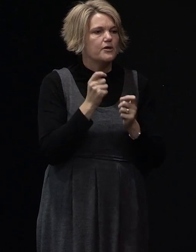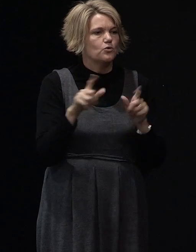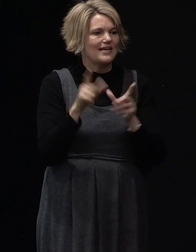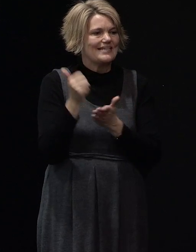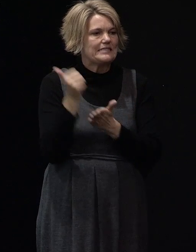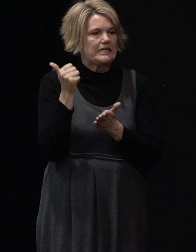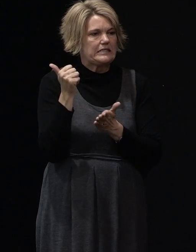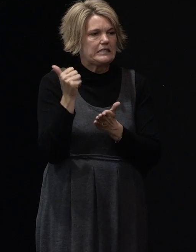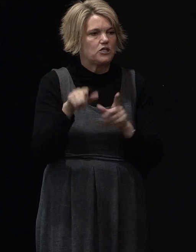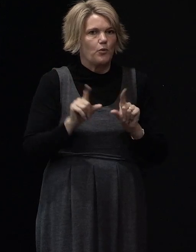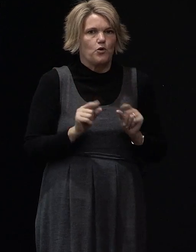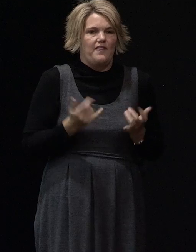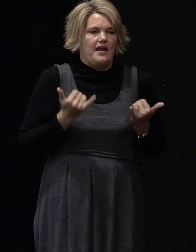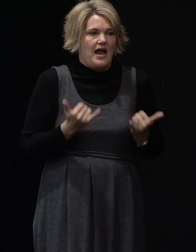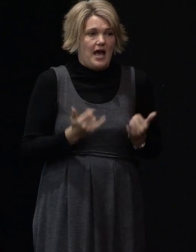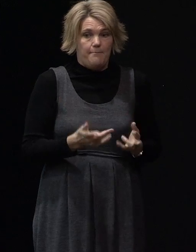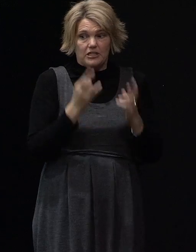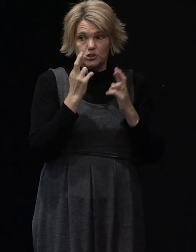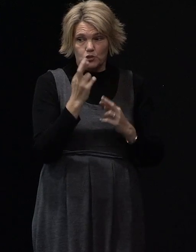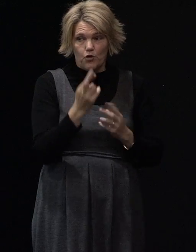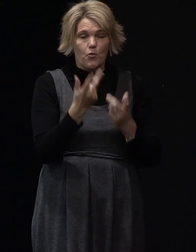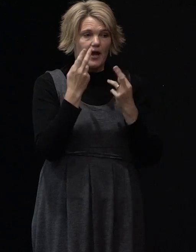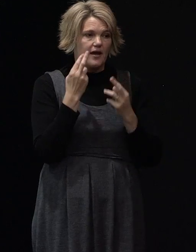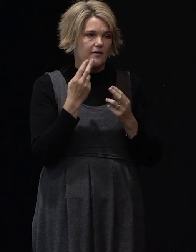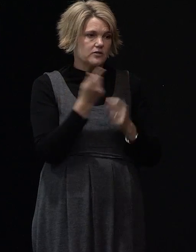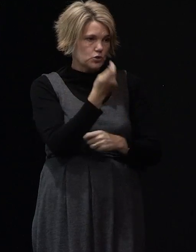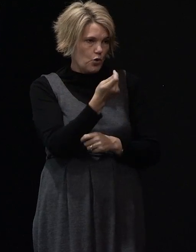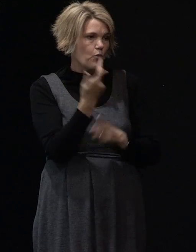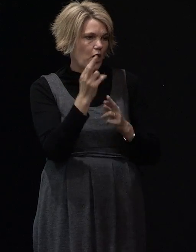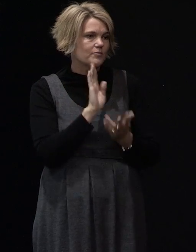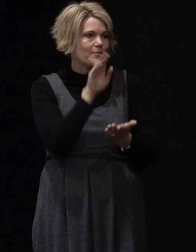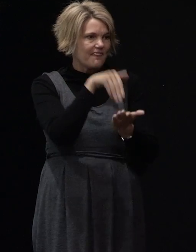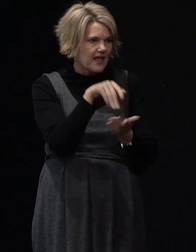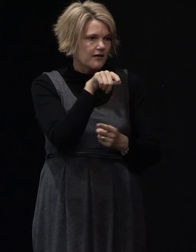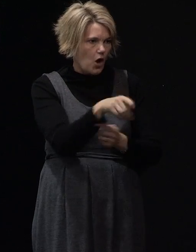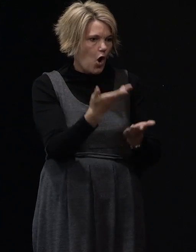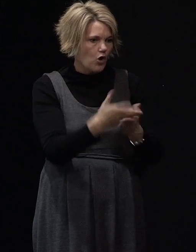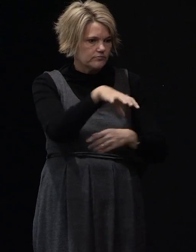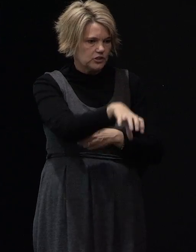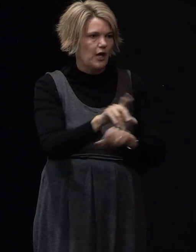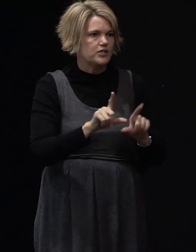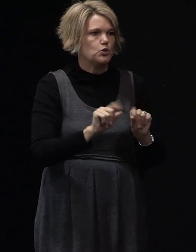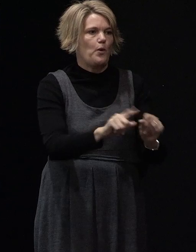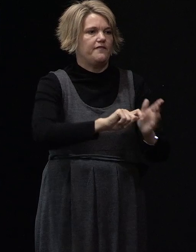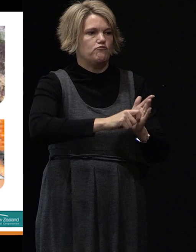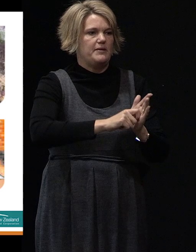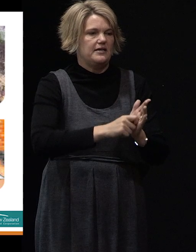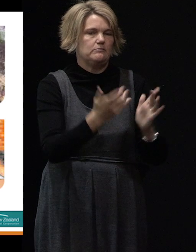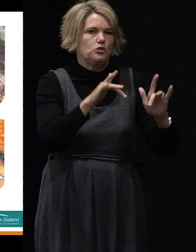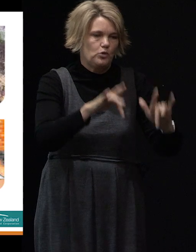soon to be physically on site proceeding with some of those repairs. Just the